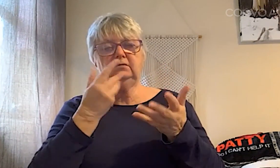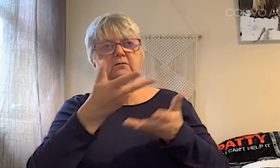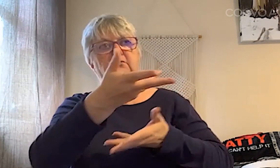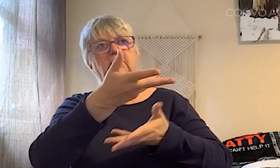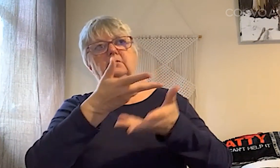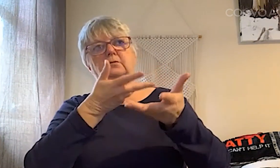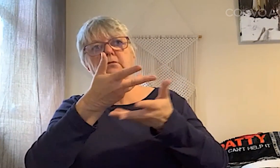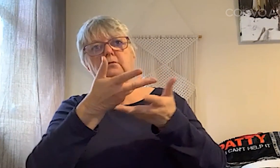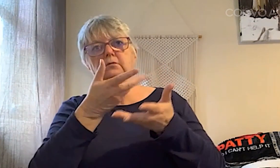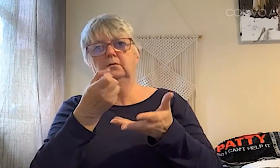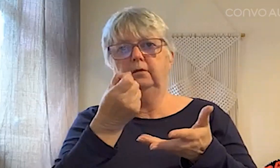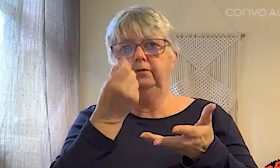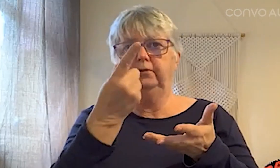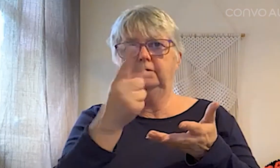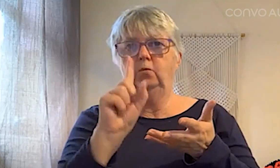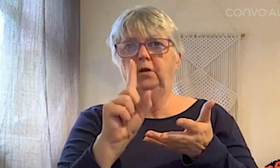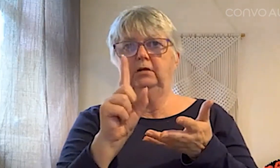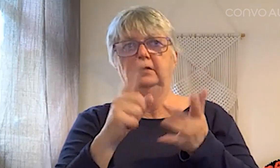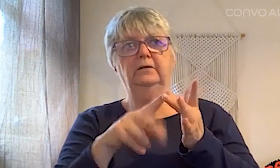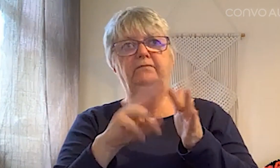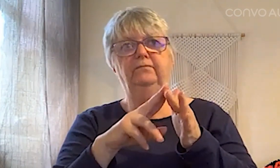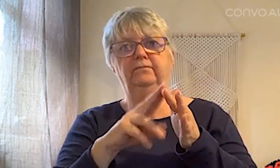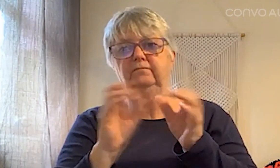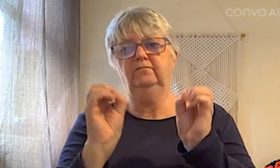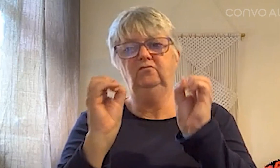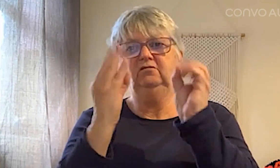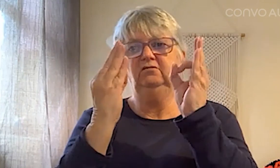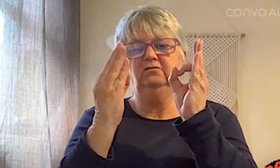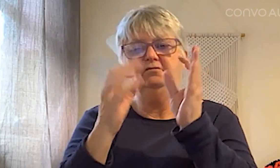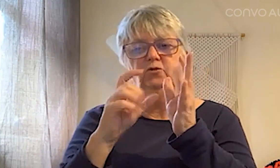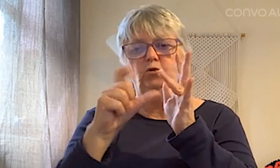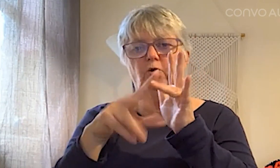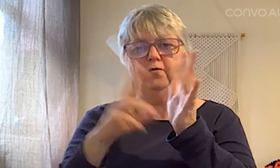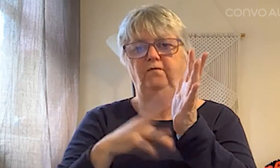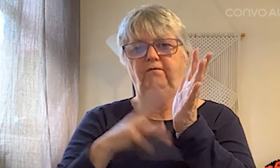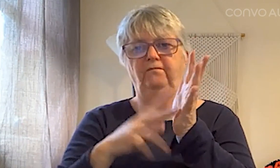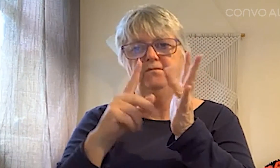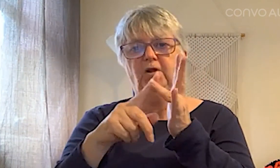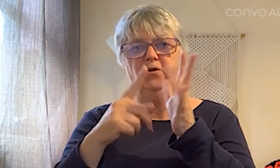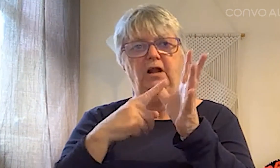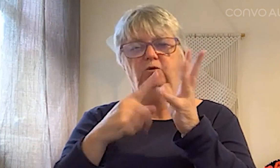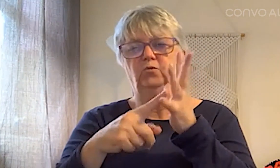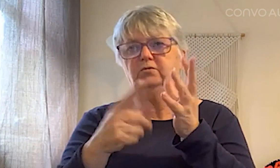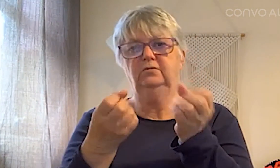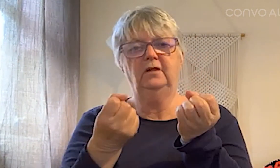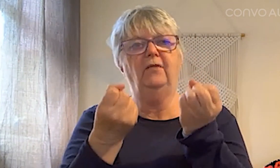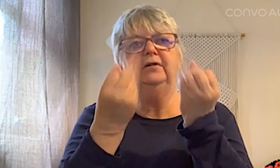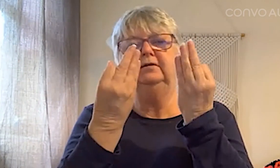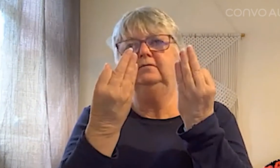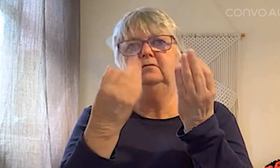It was very easy to have that conversation with the police officers. It made me think, what if there wasn't Convo